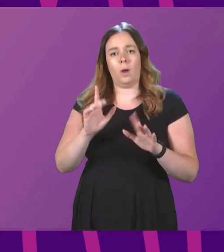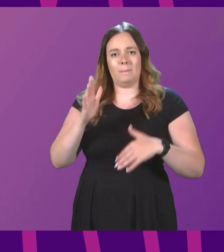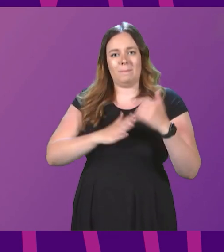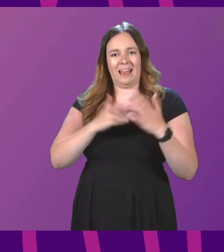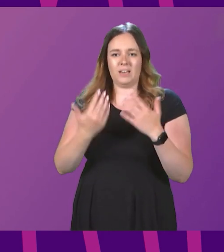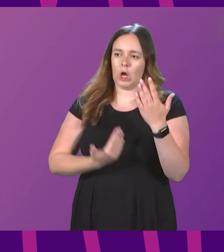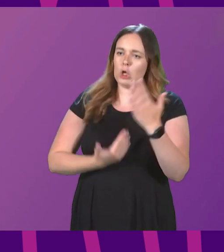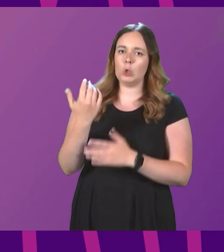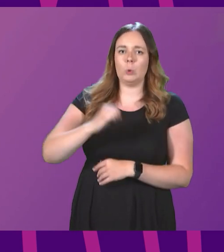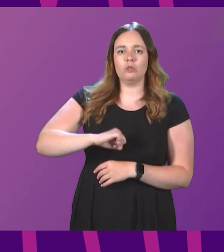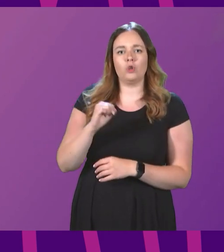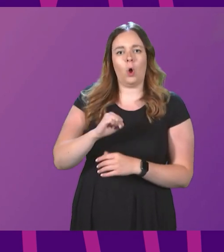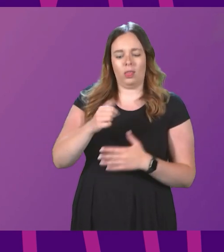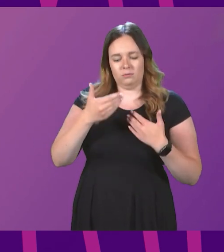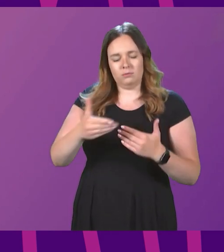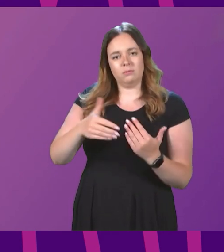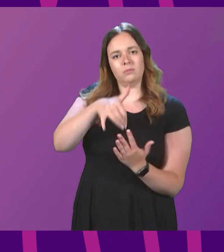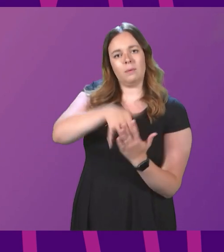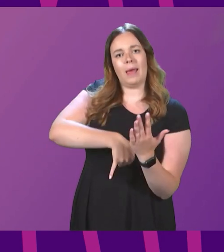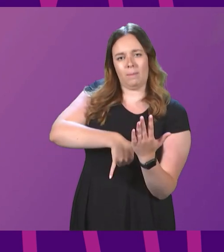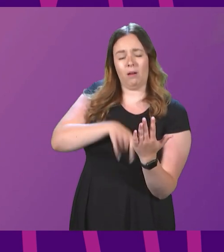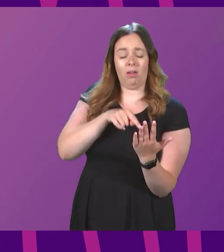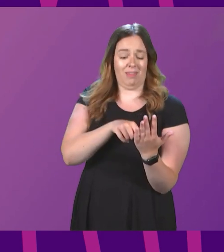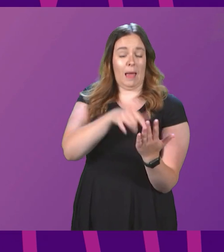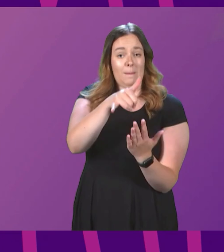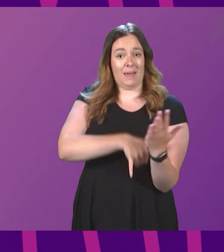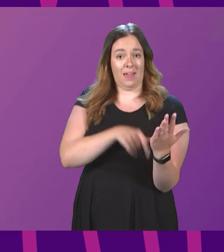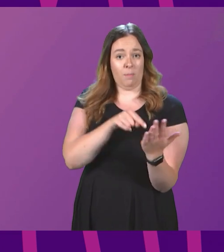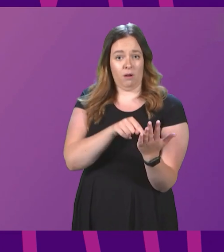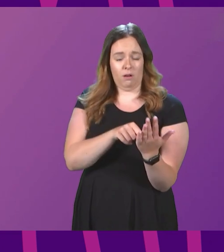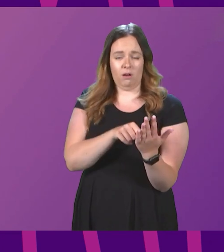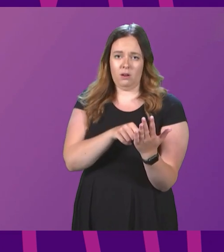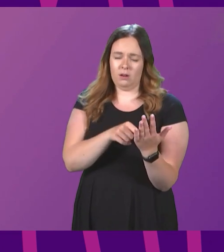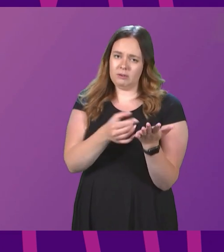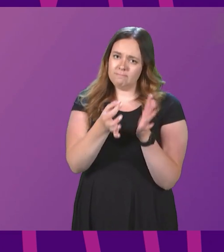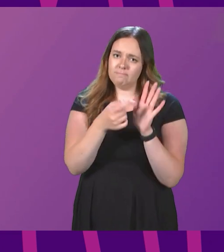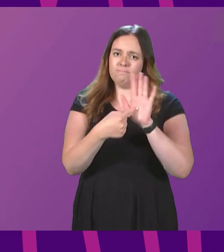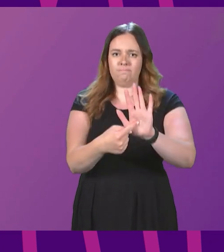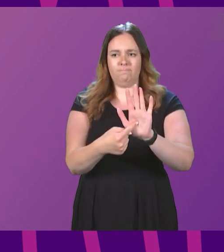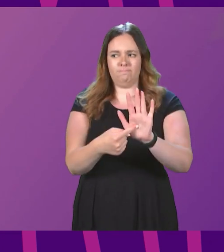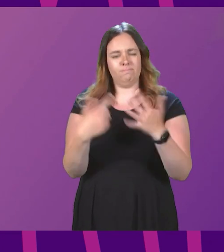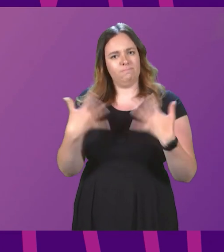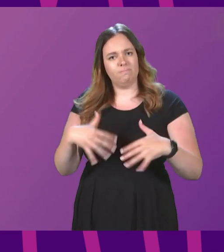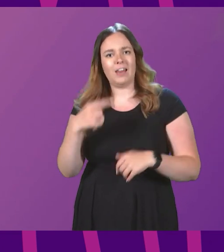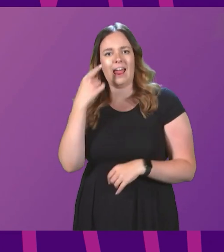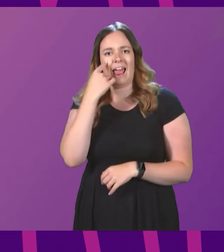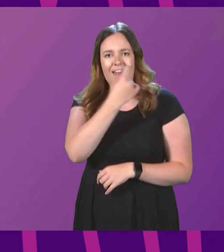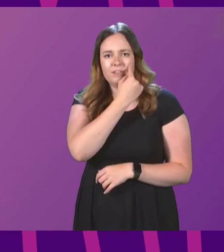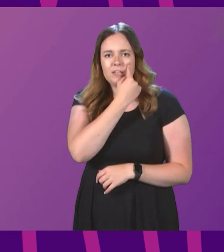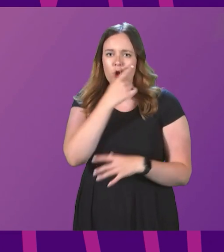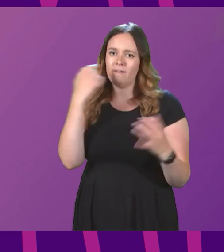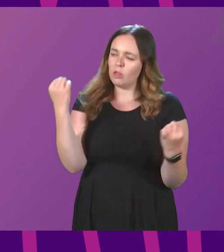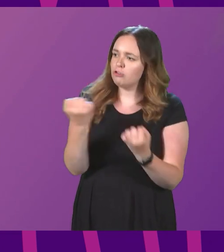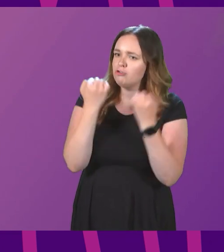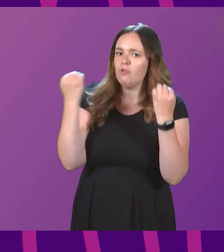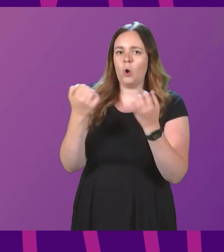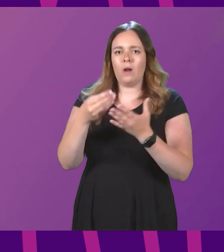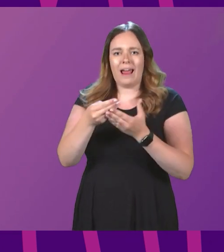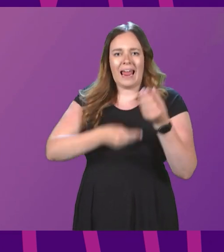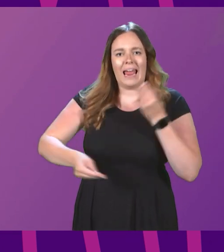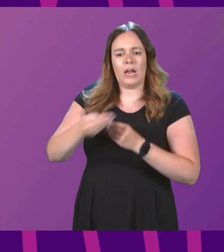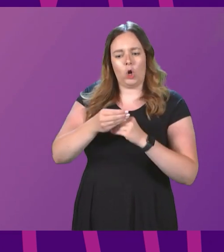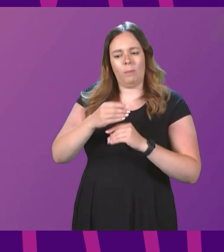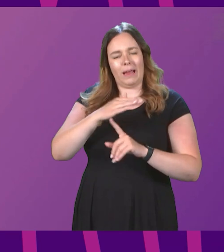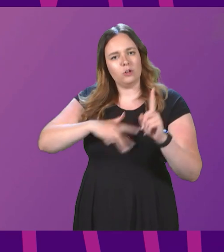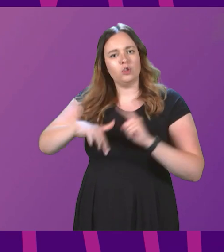series of papers. That paper presented compelling evidence of the stronger economic and social